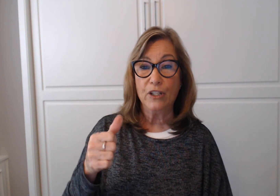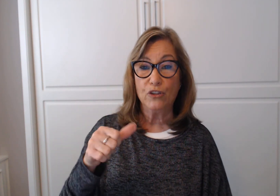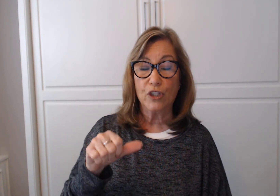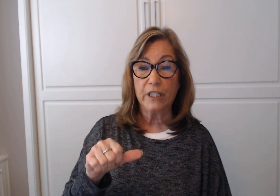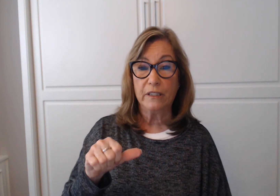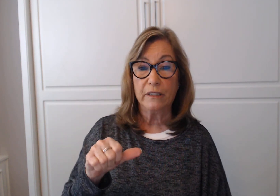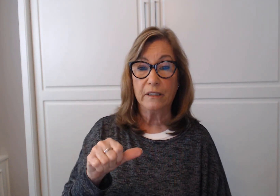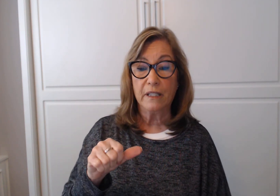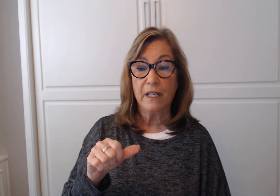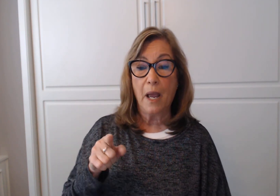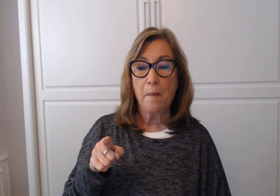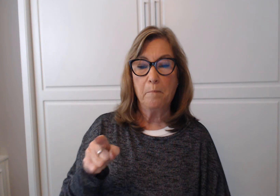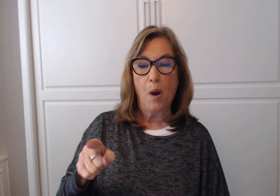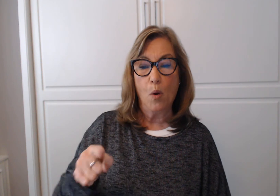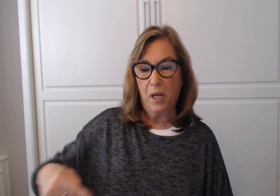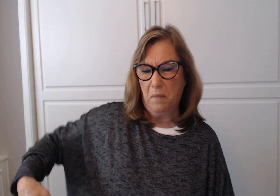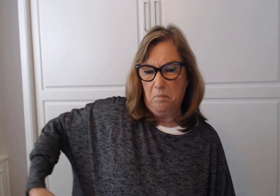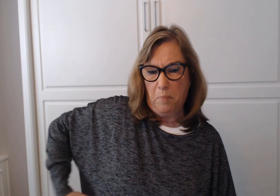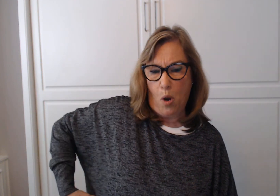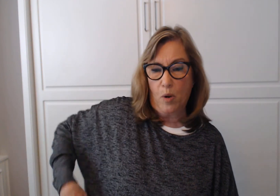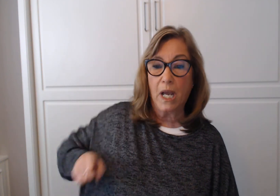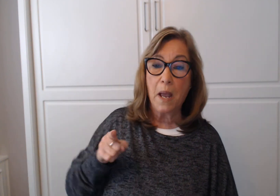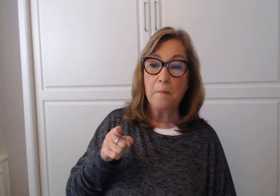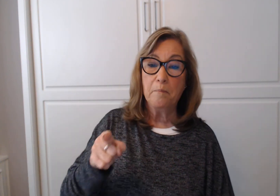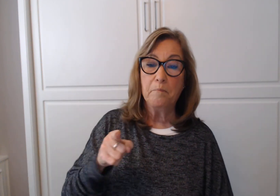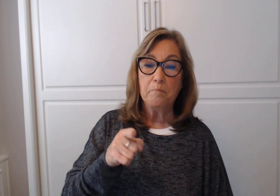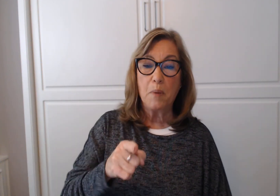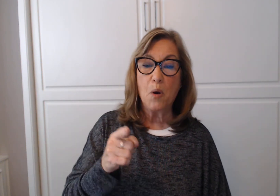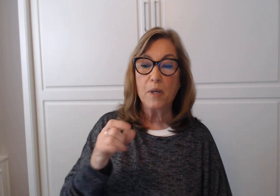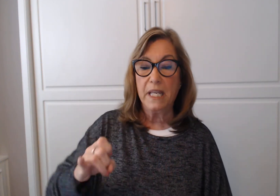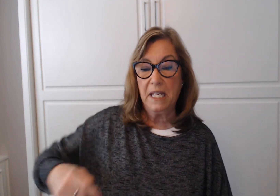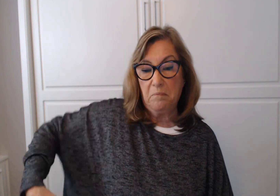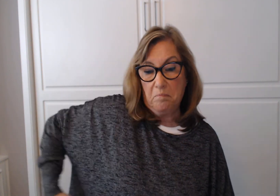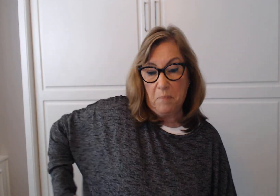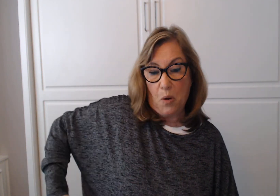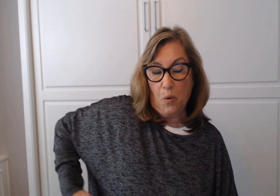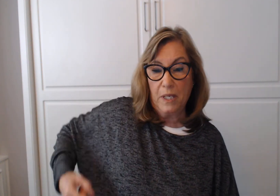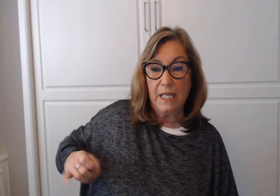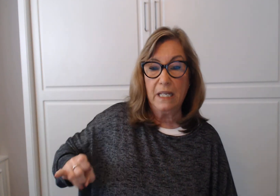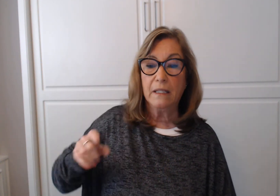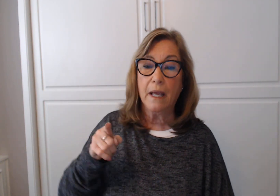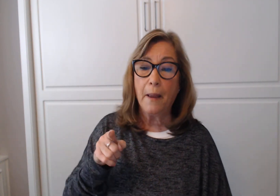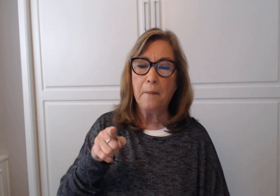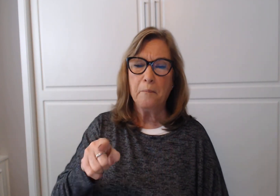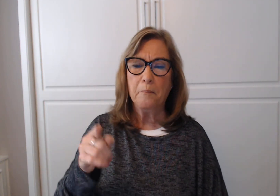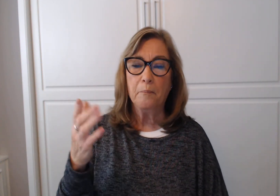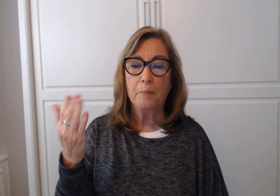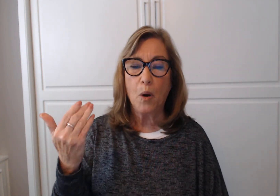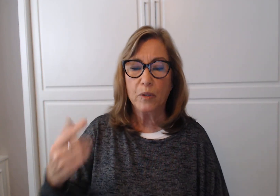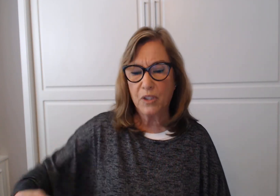Poke. Poking. Poked. Pokes.